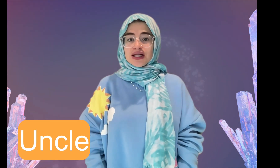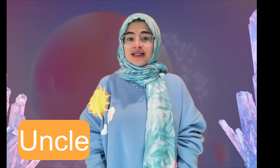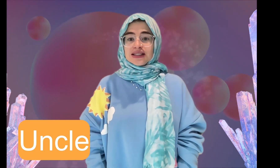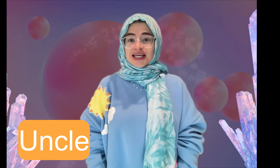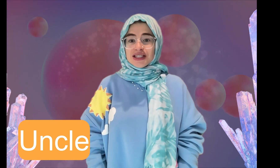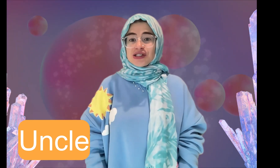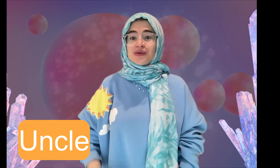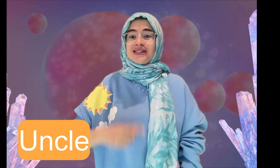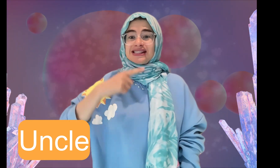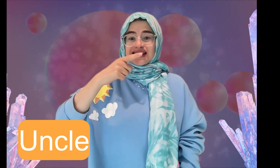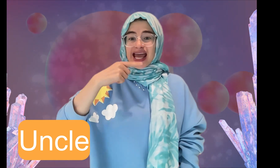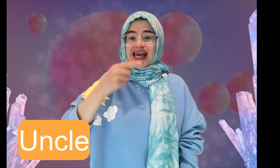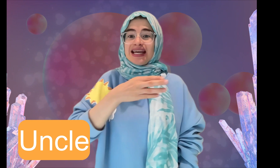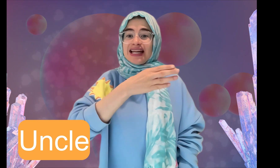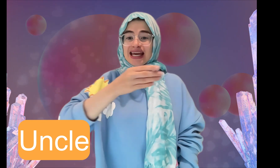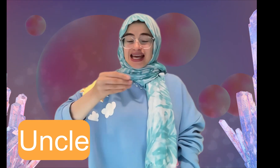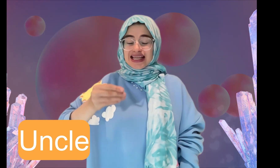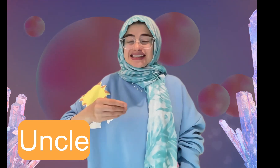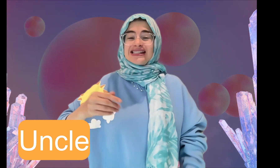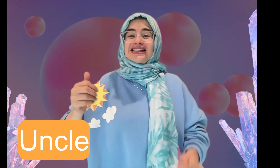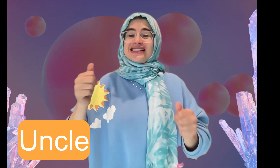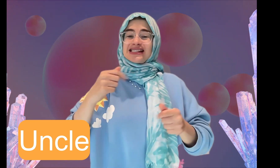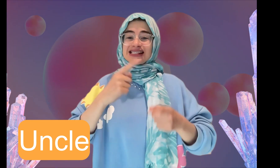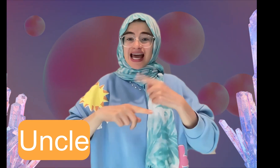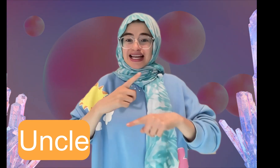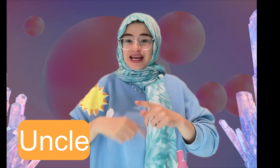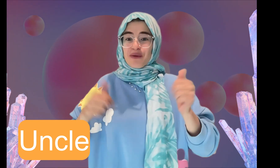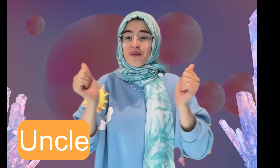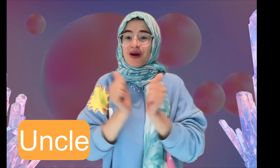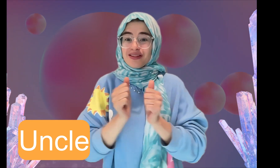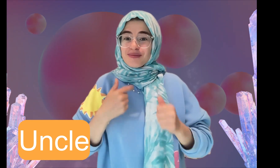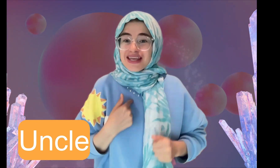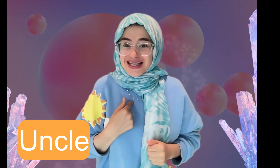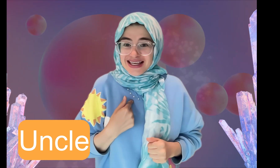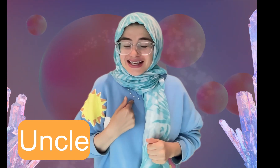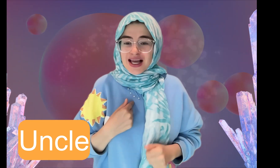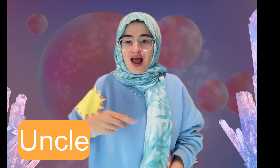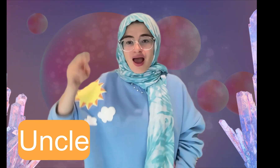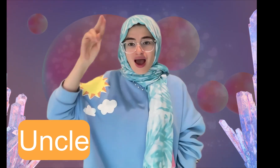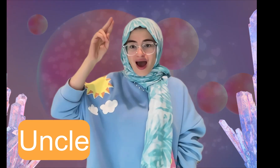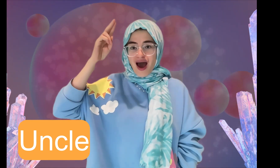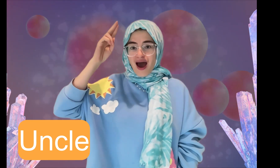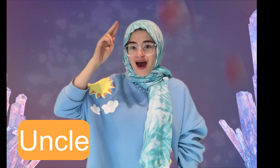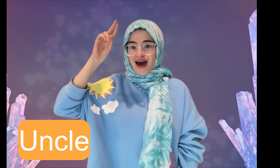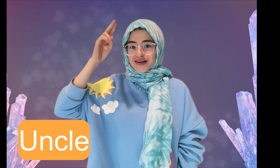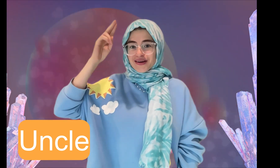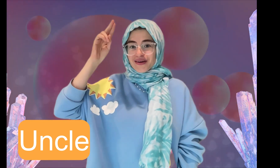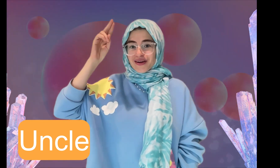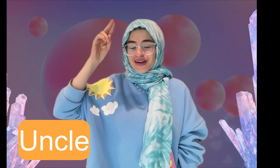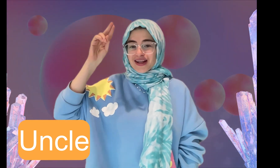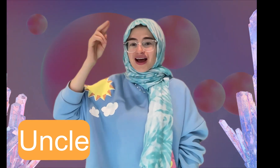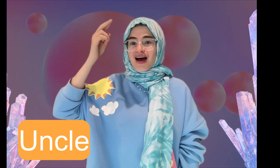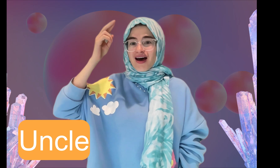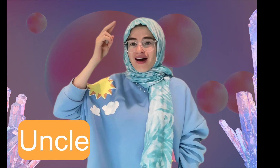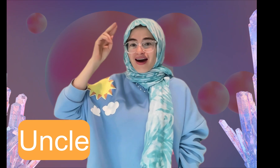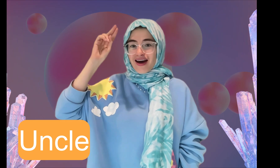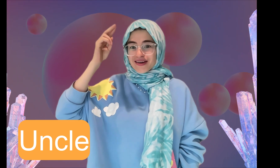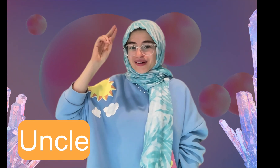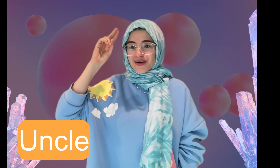can you say it and sign Uncle, it with me? Uncle, uncle.